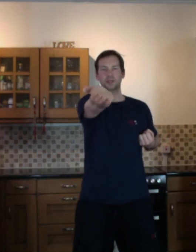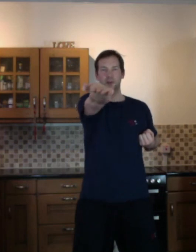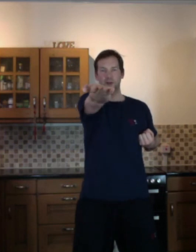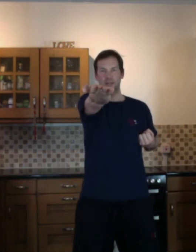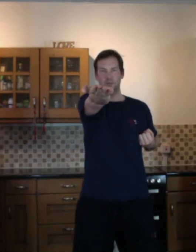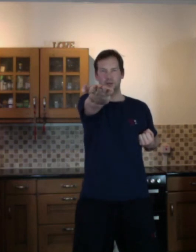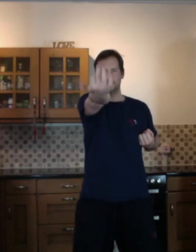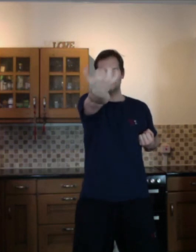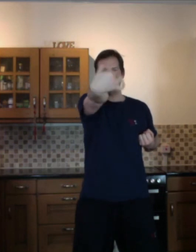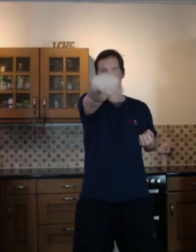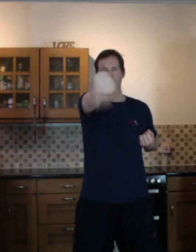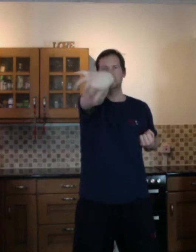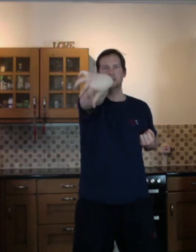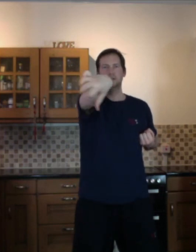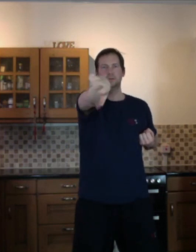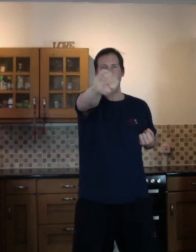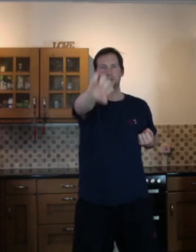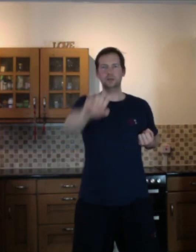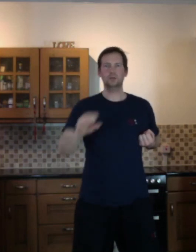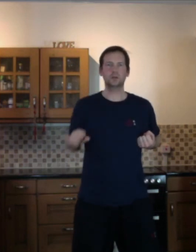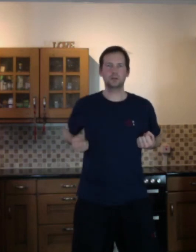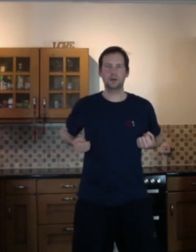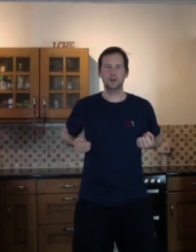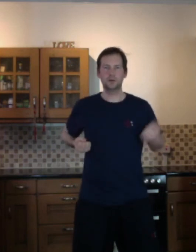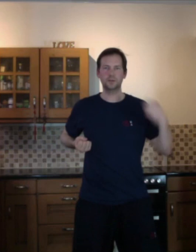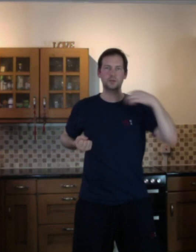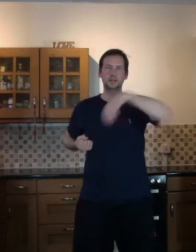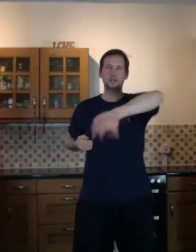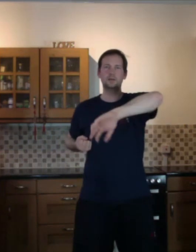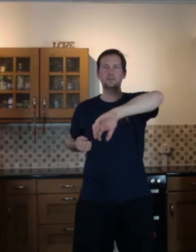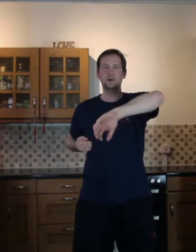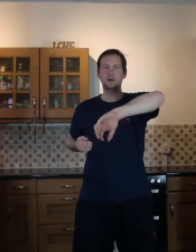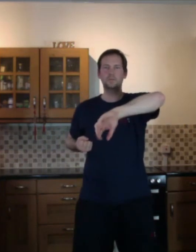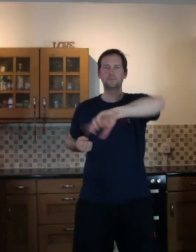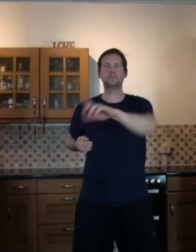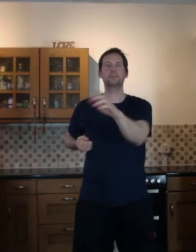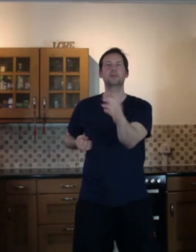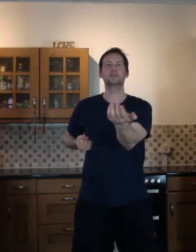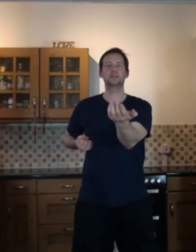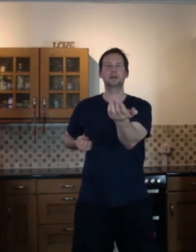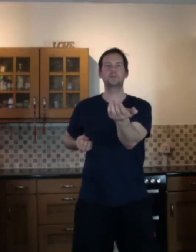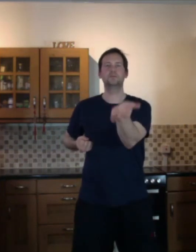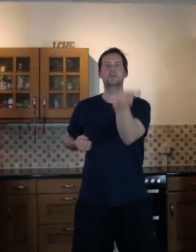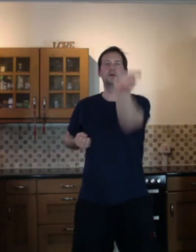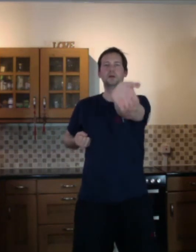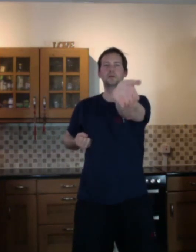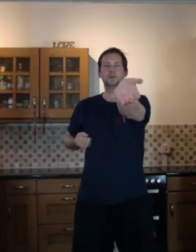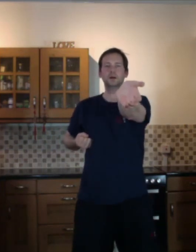lock the elbow after that palm. Make sure you don't lock your arm on a strike. Palm. Tan. Palm.